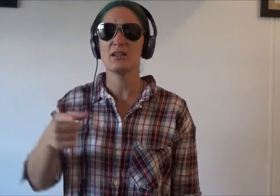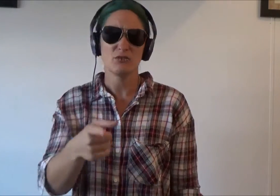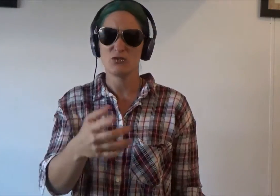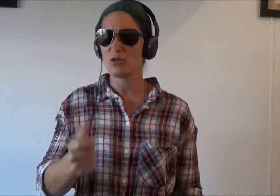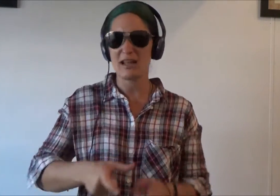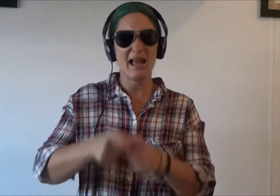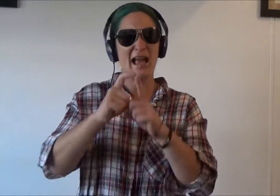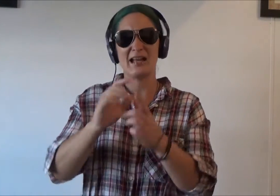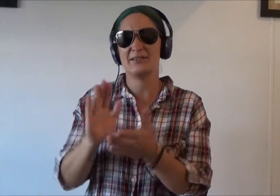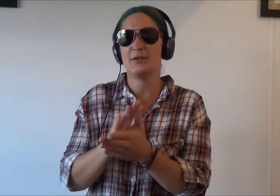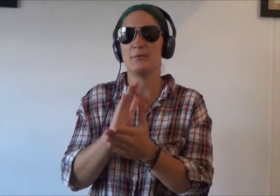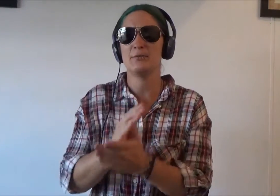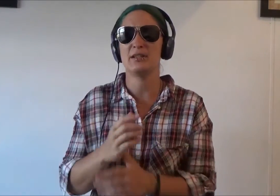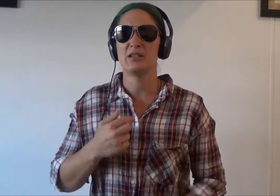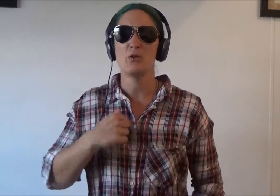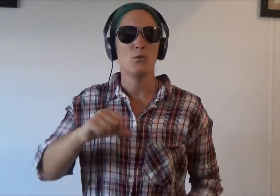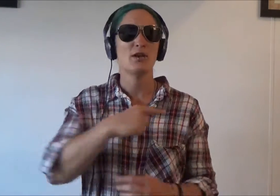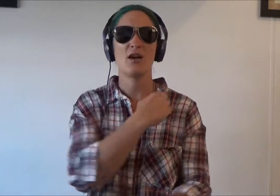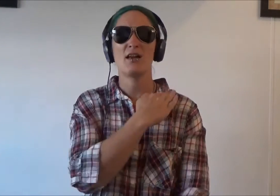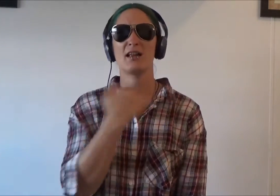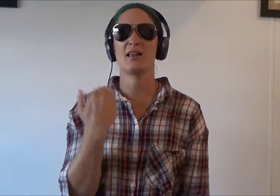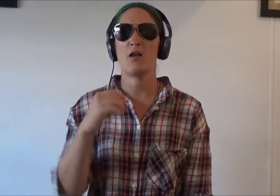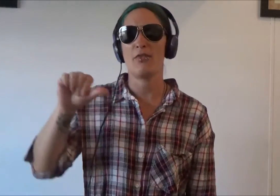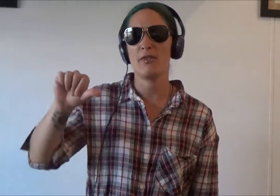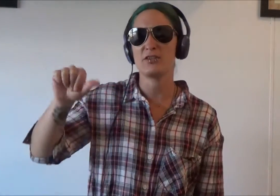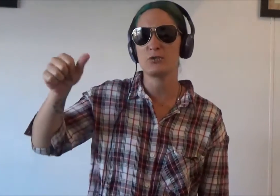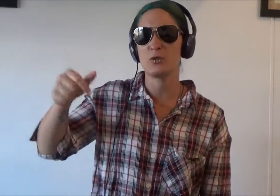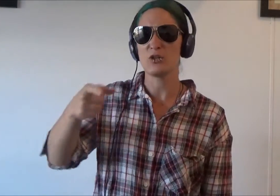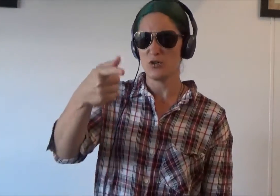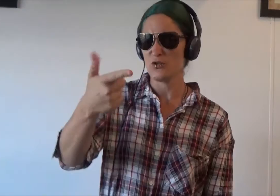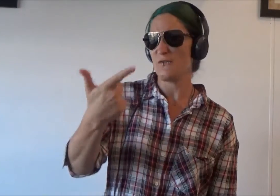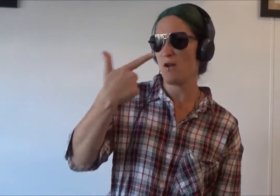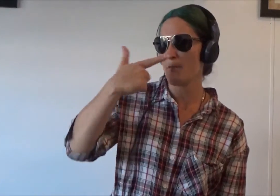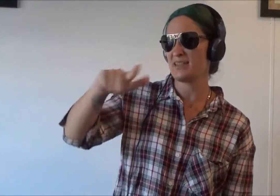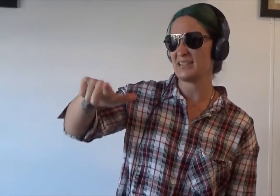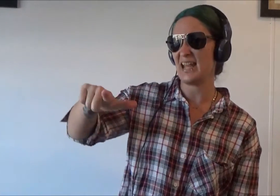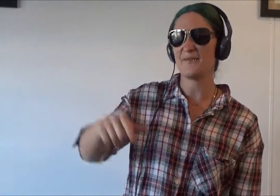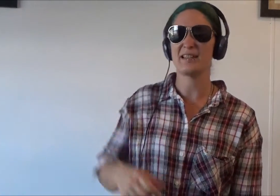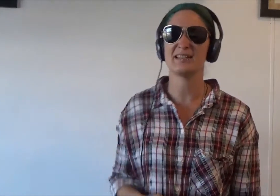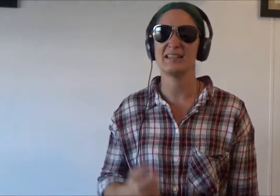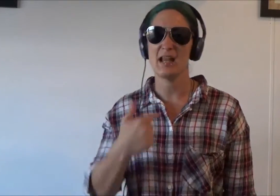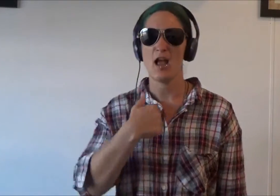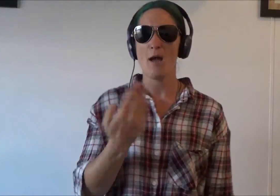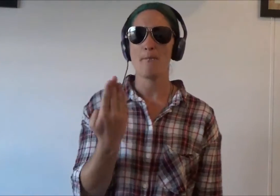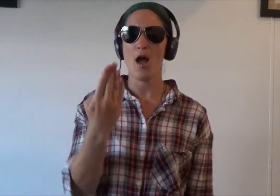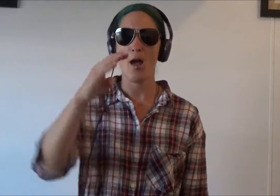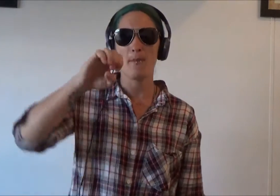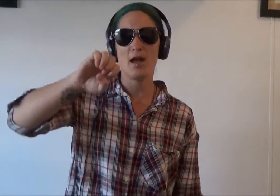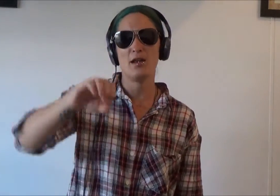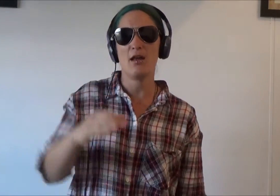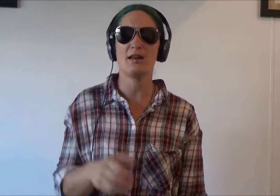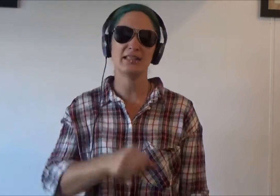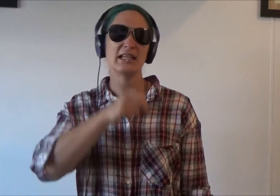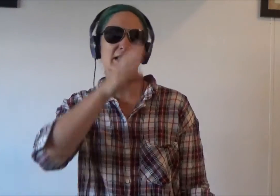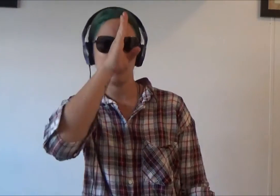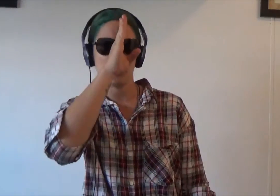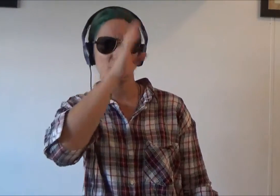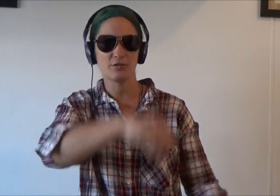You're so damn hard to please, we gotta kill this switch You're from the 70s, but I'm a 90s bitch